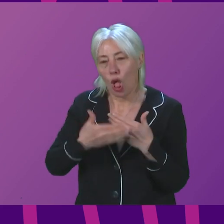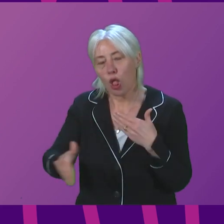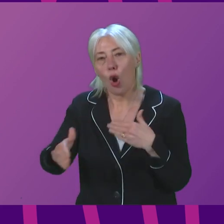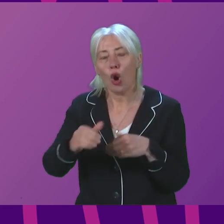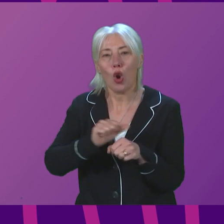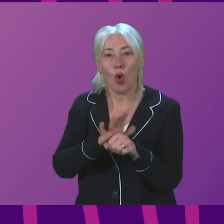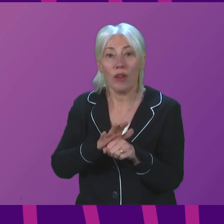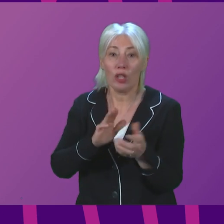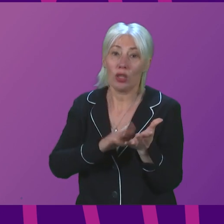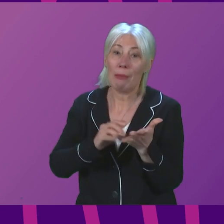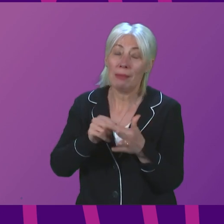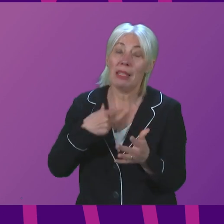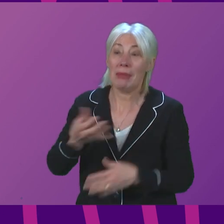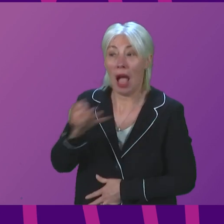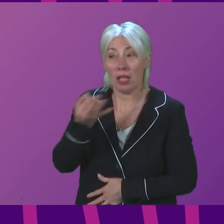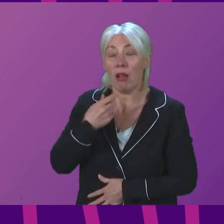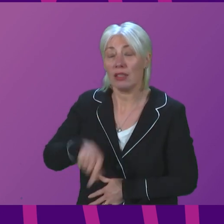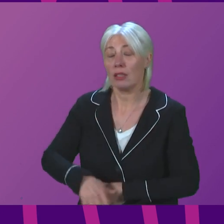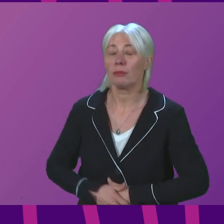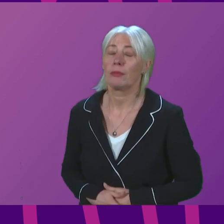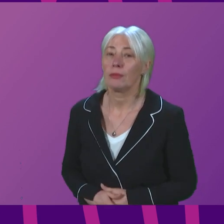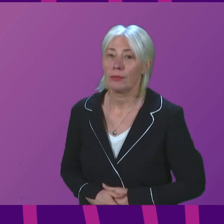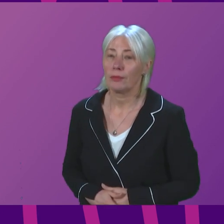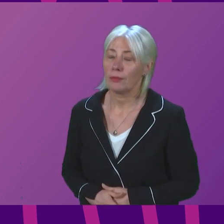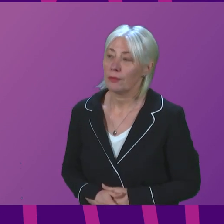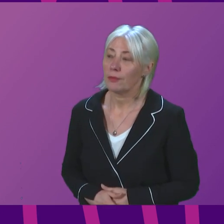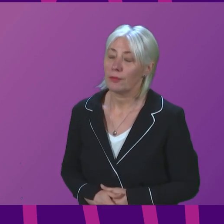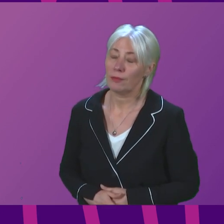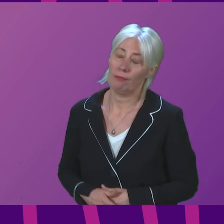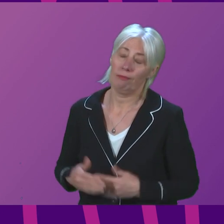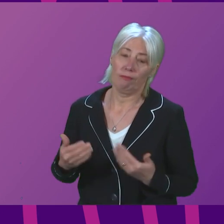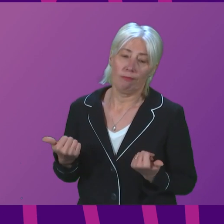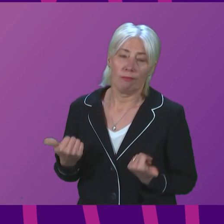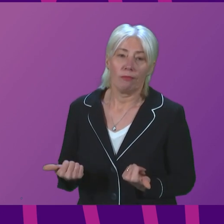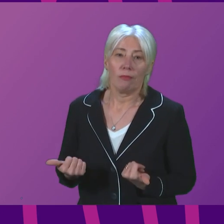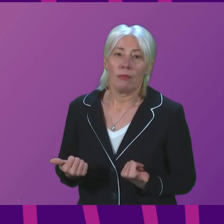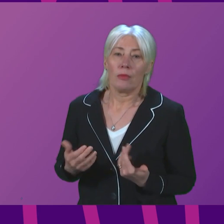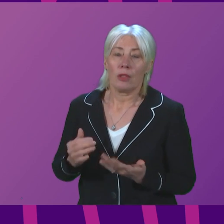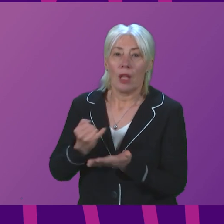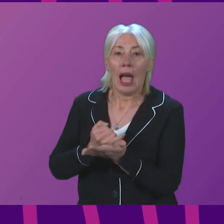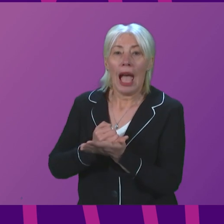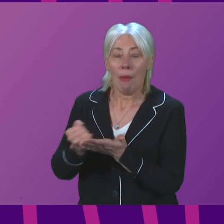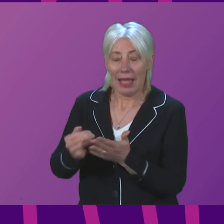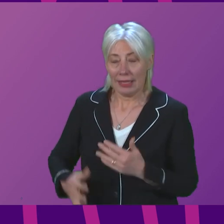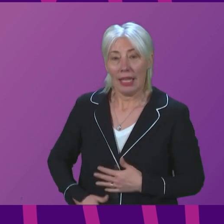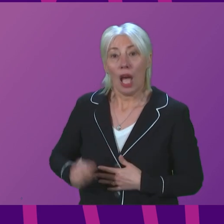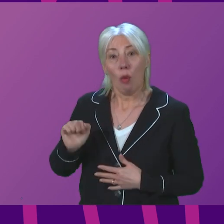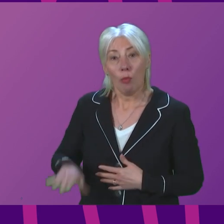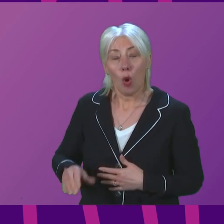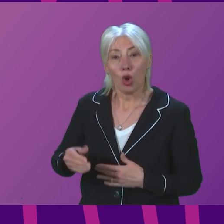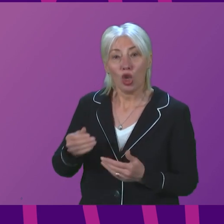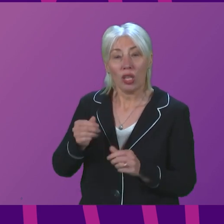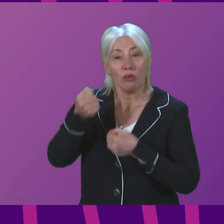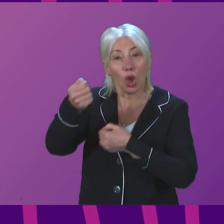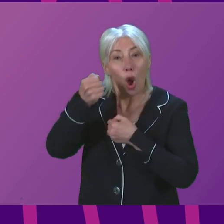MSPs have been calling for. Monica Lennon. Thank you, President Officer. The anti-abortion lobby now sees